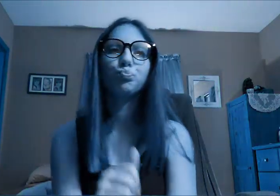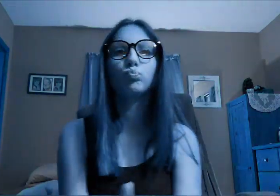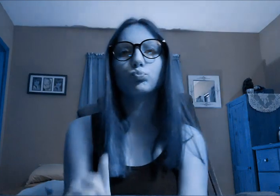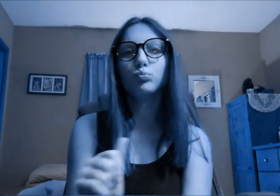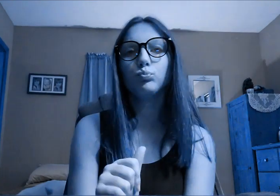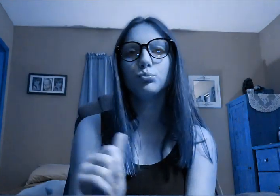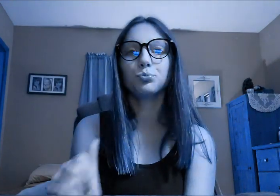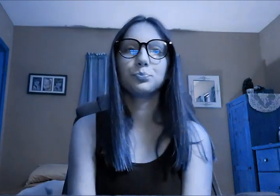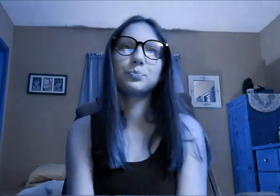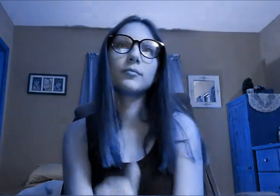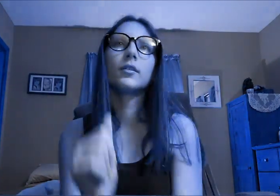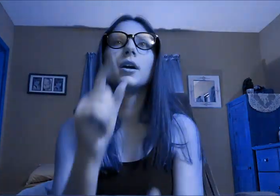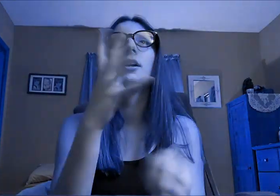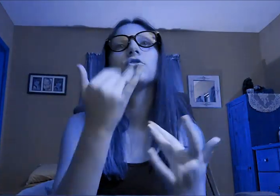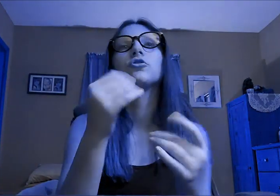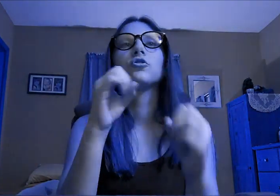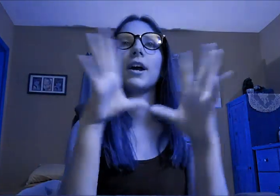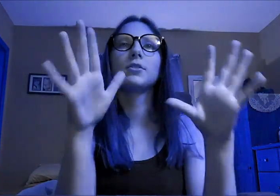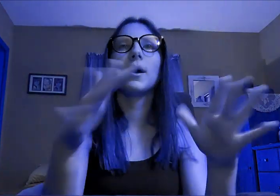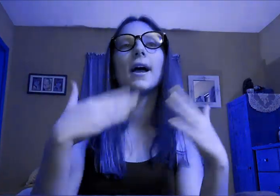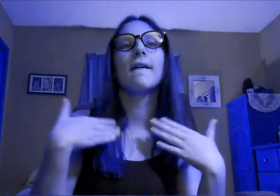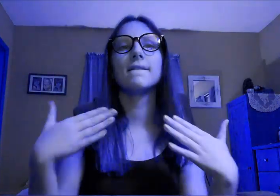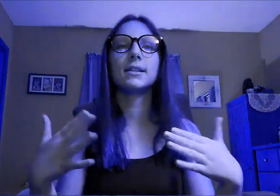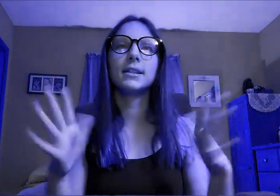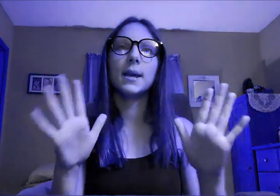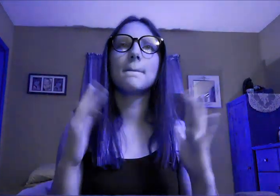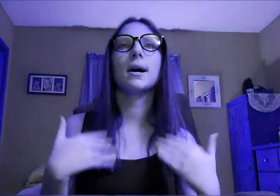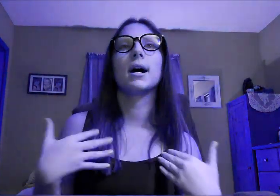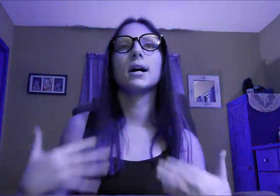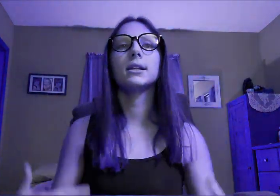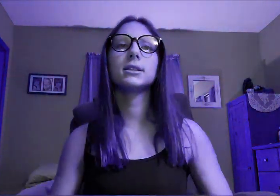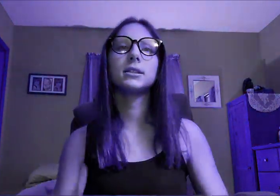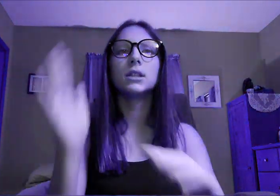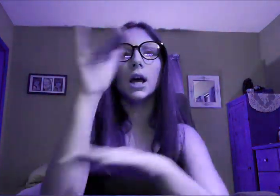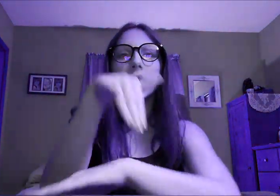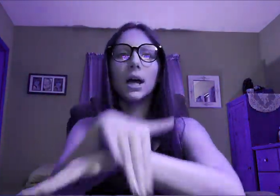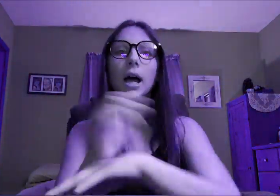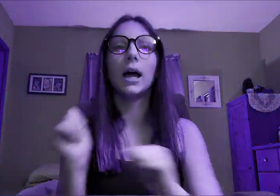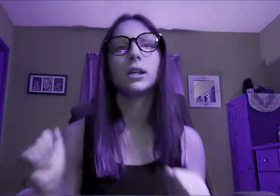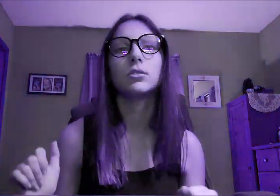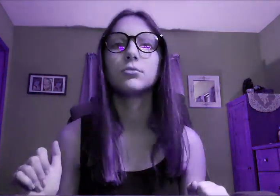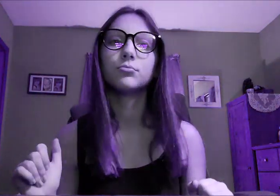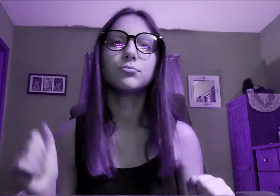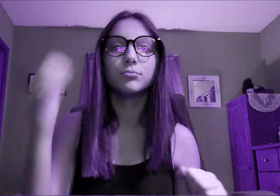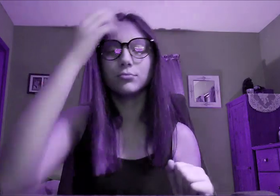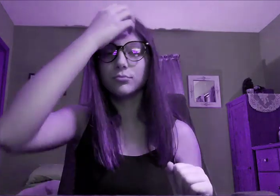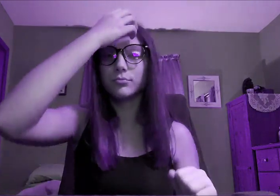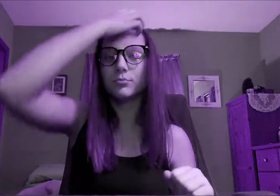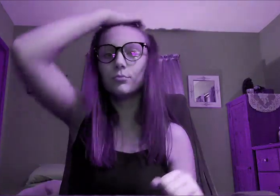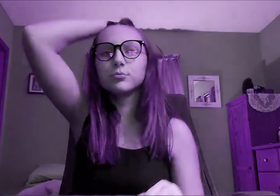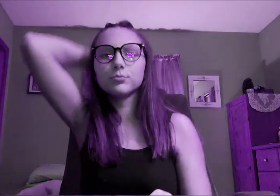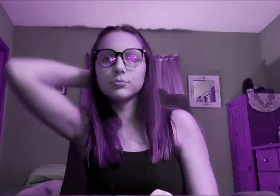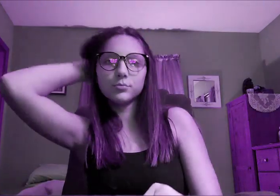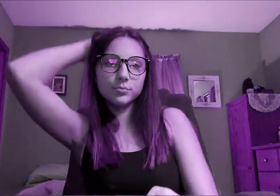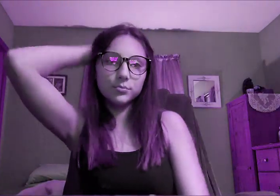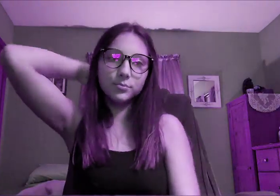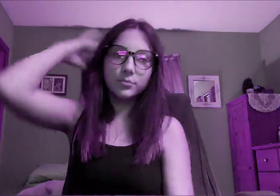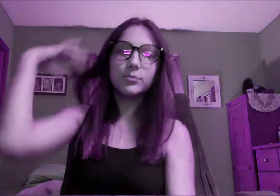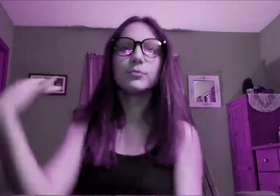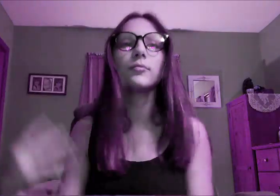Come on, shine your heavenly body tonight on,